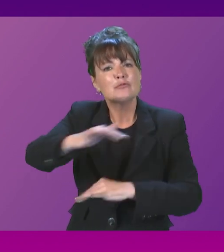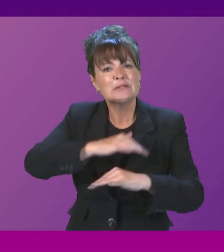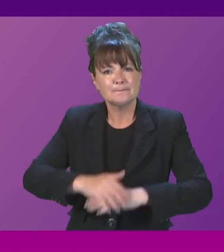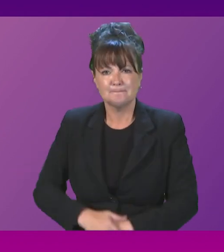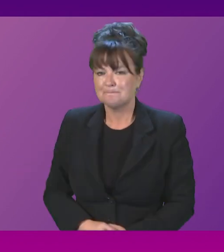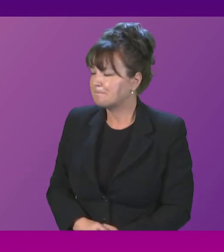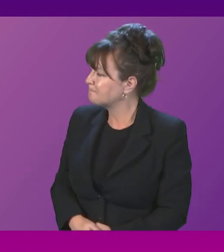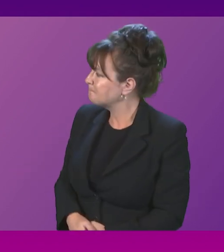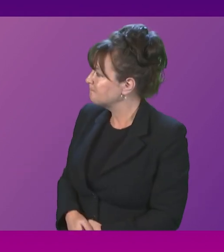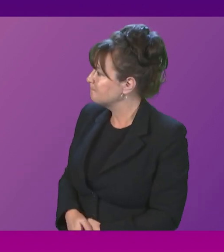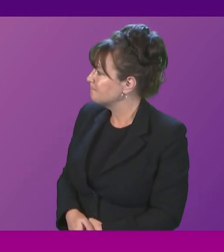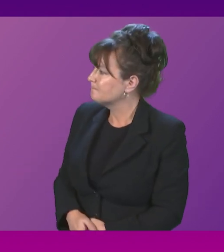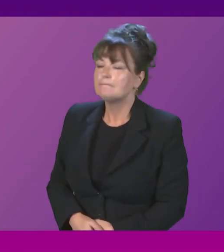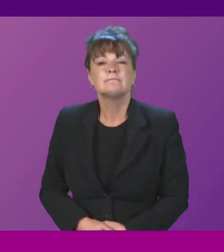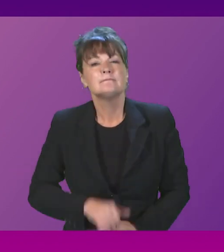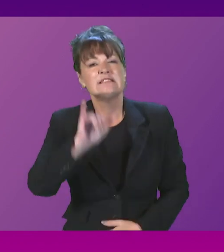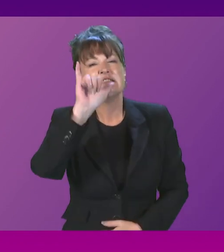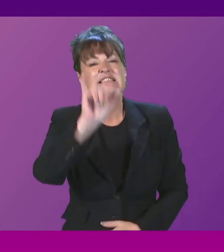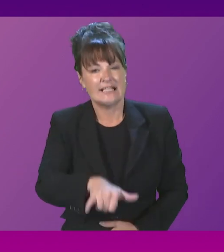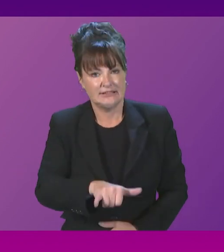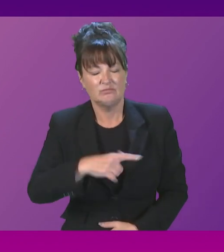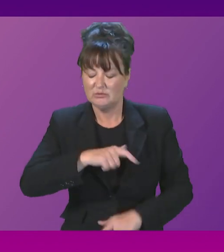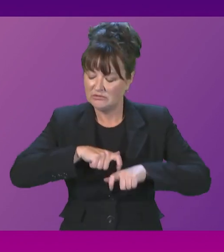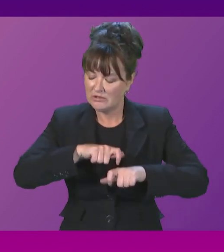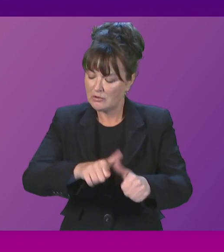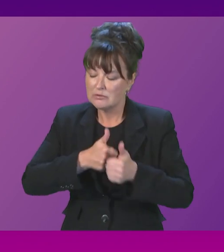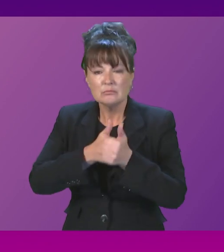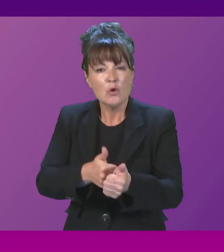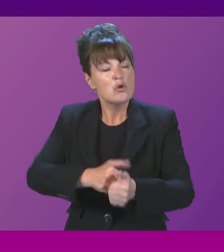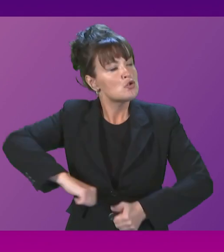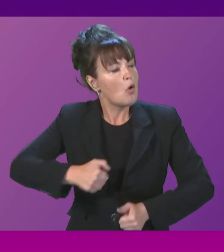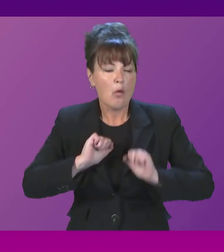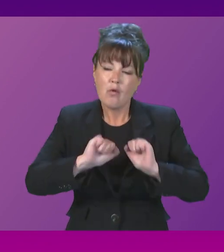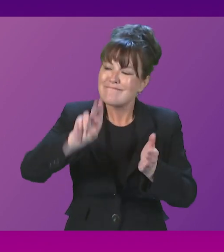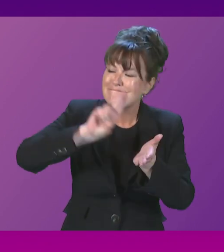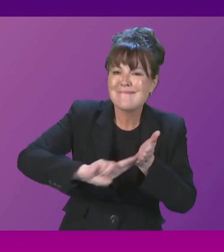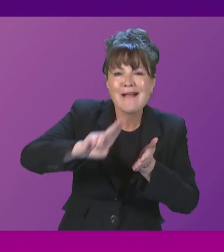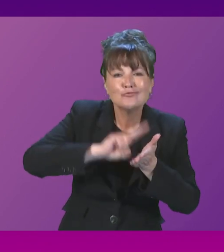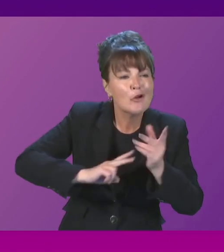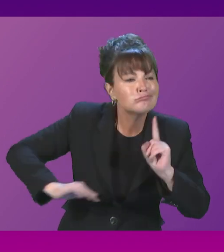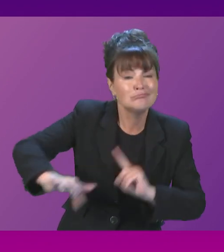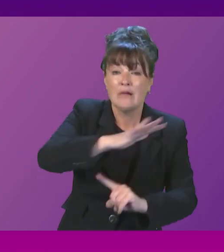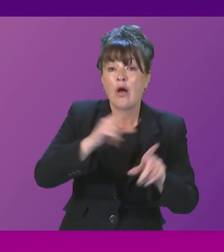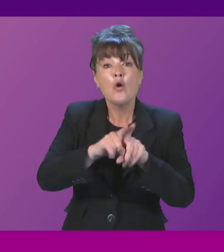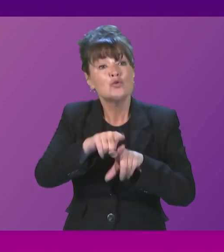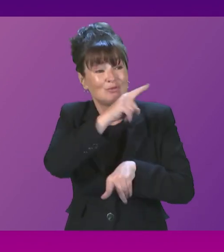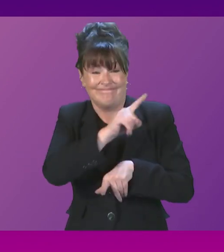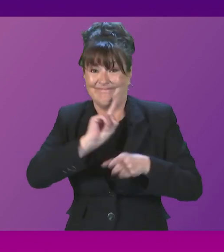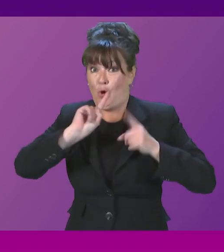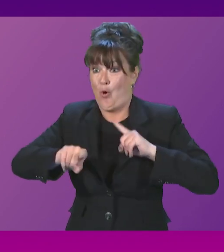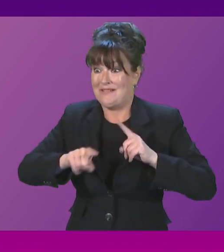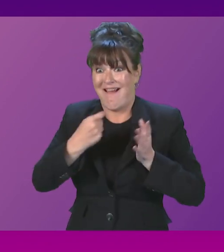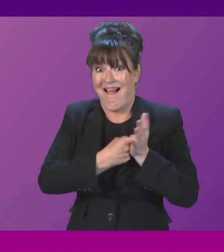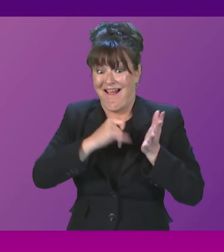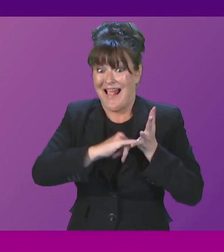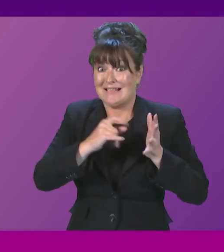Scotland's nature, our natural habitats, and I support the comments of RSPB in the wake of UK